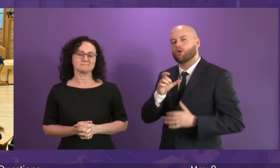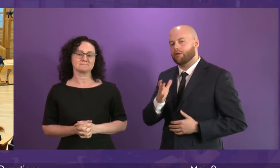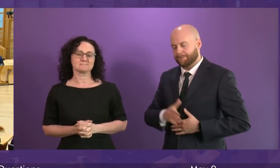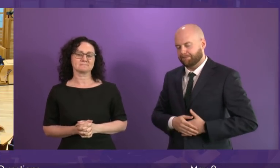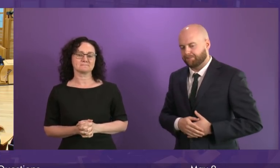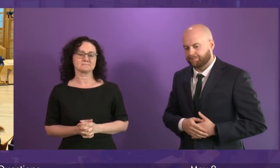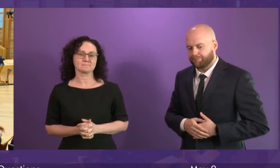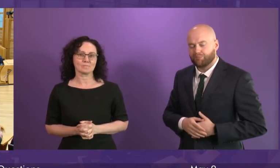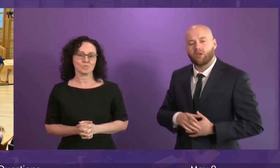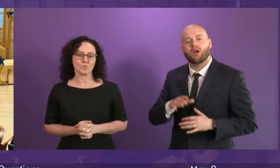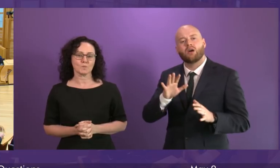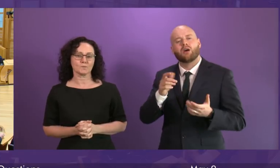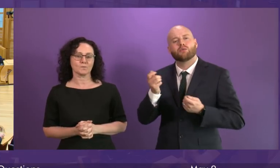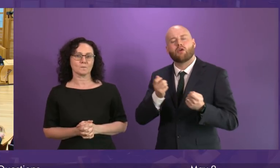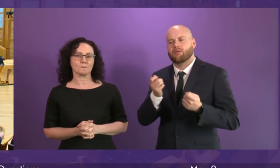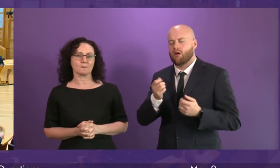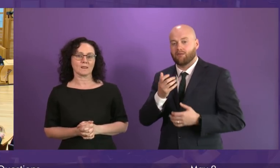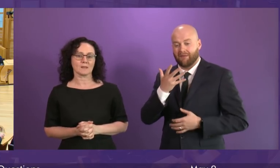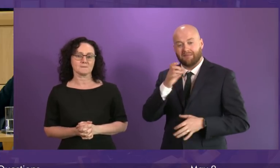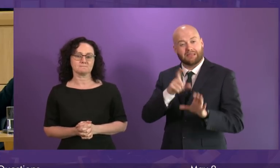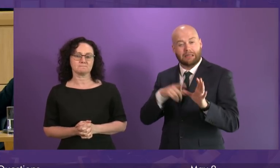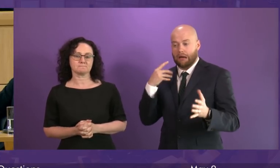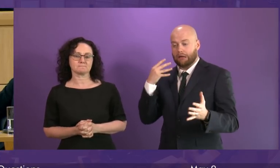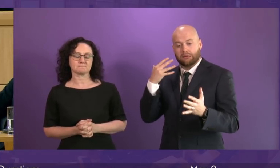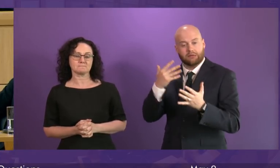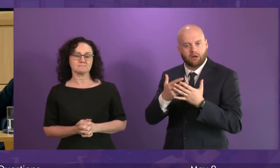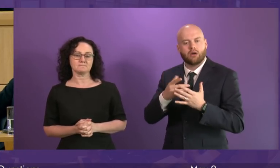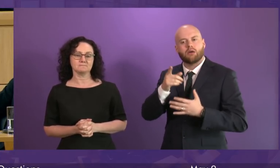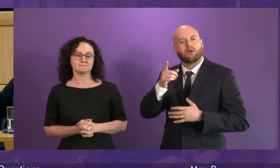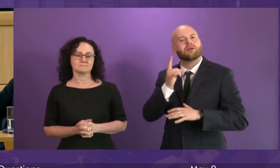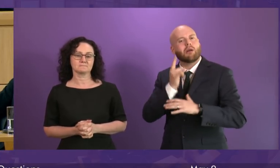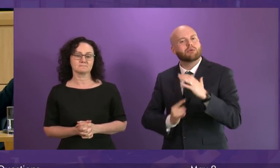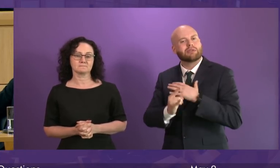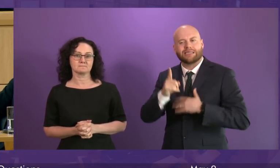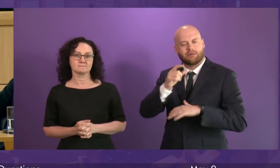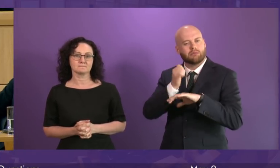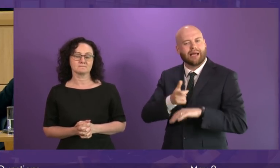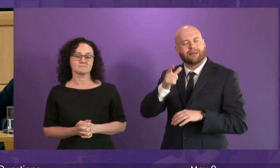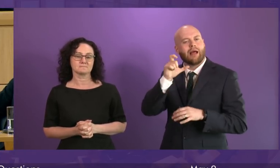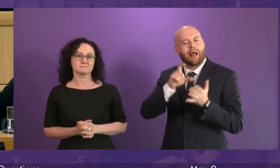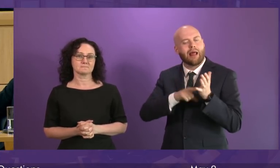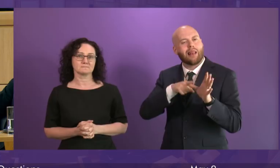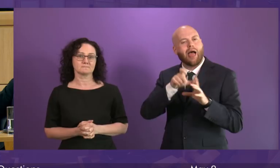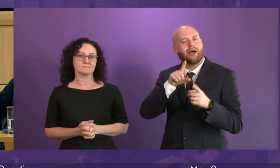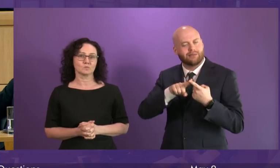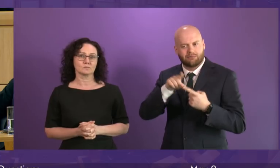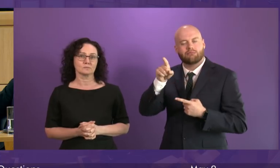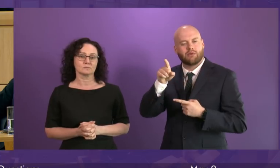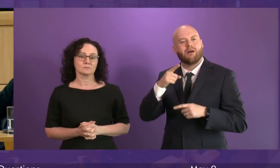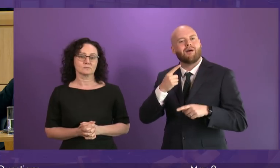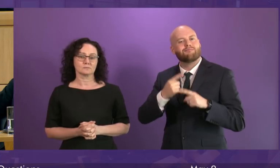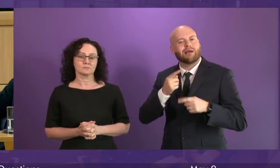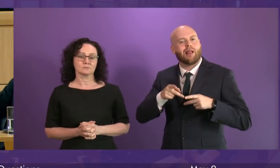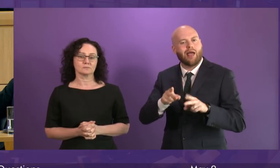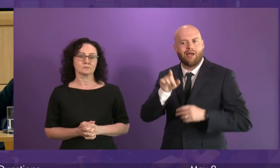For 50 years, generations of submariners, Majesties Naval Base Clyde and Fez Lane and my region, supported by their families, have